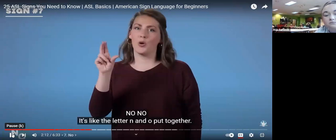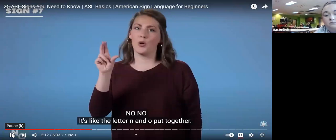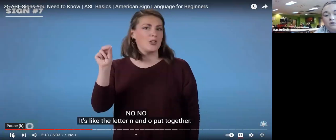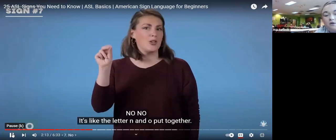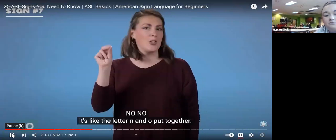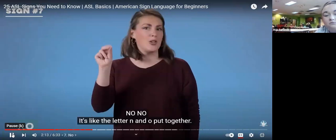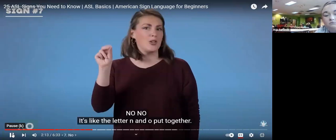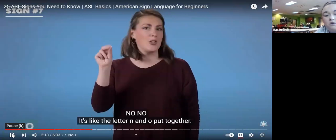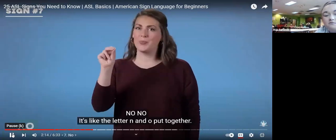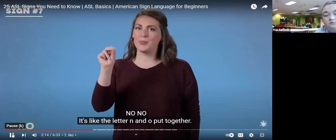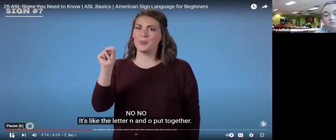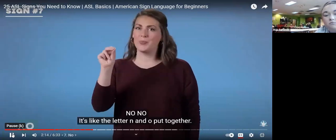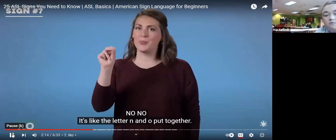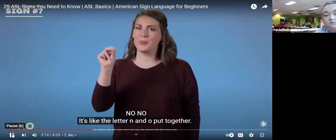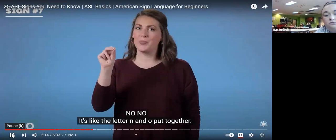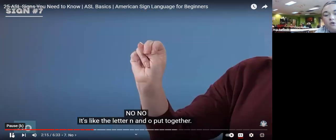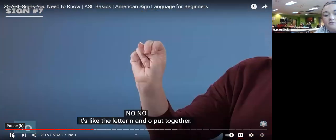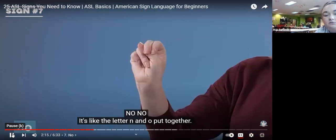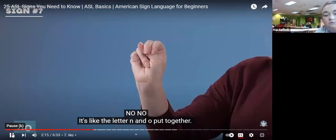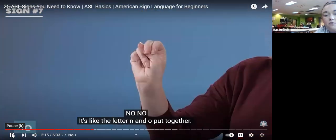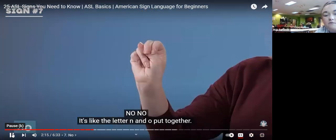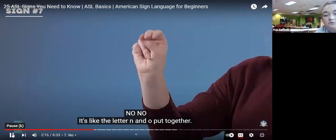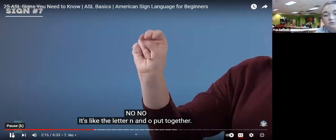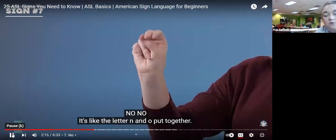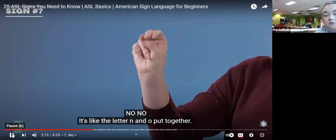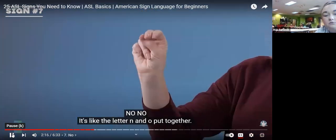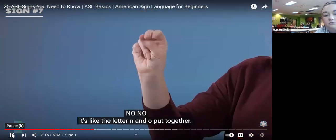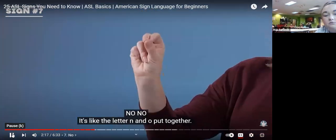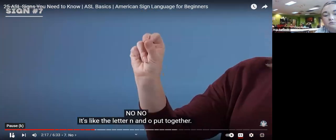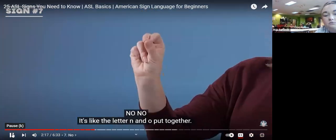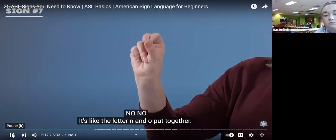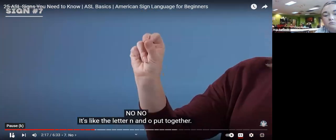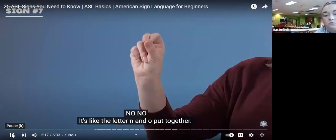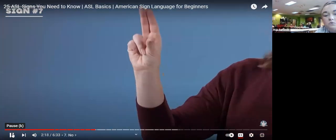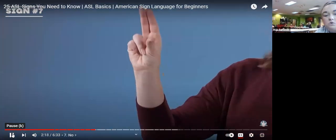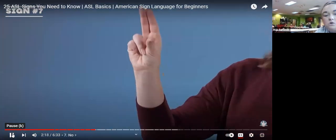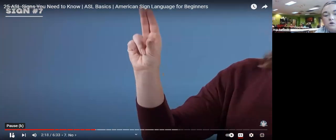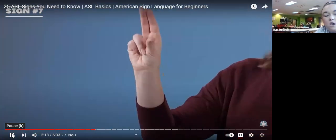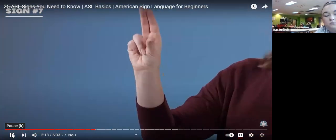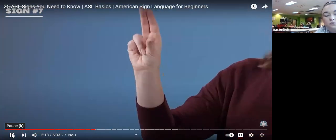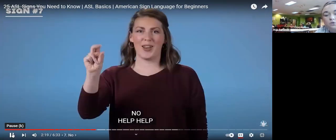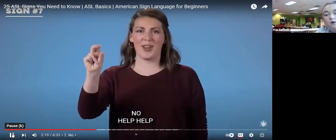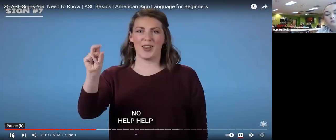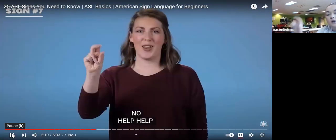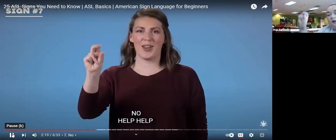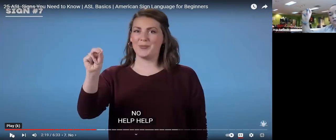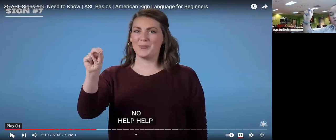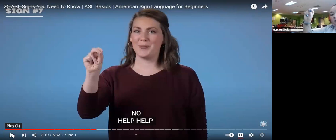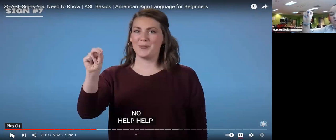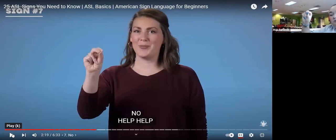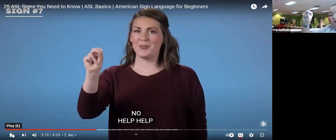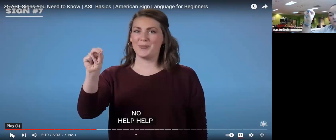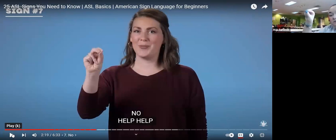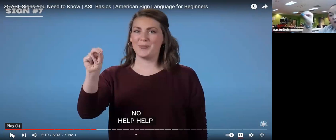no no it's like the letter n and o put together no okay